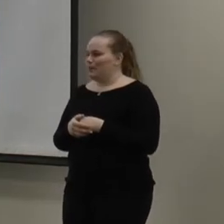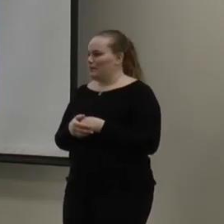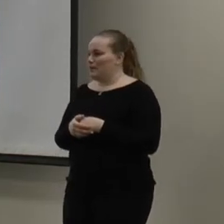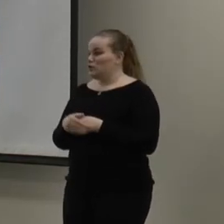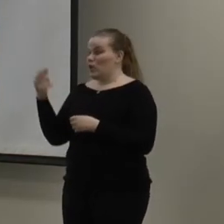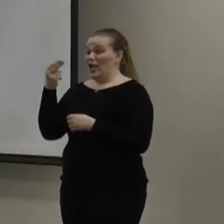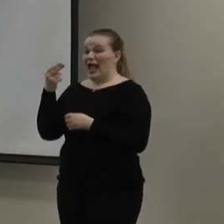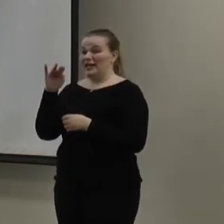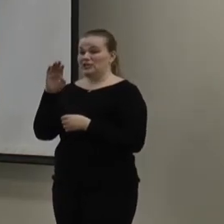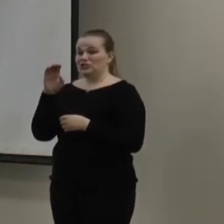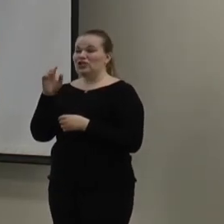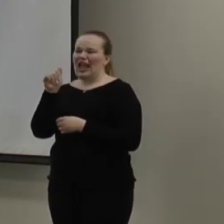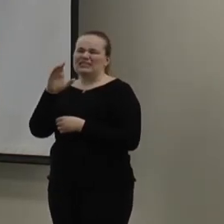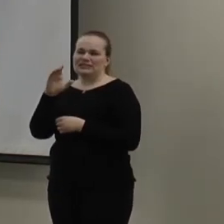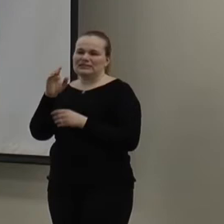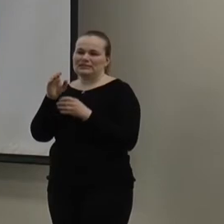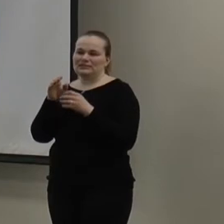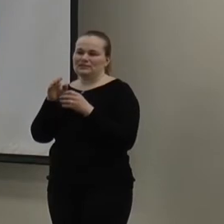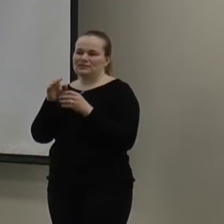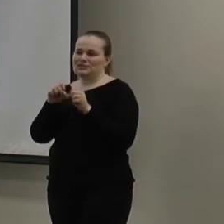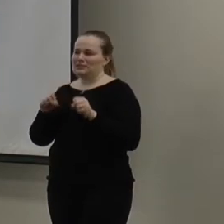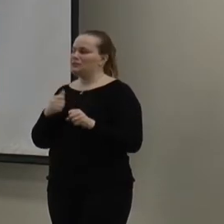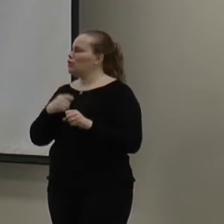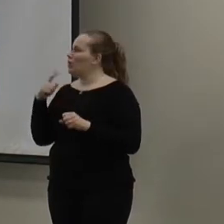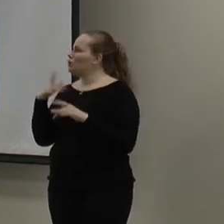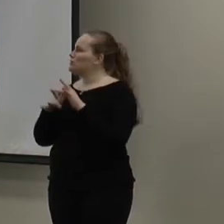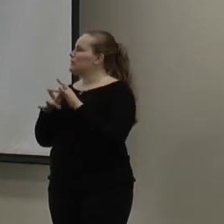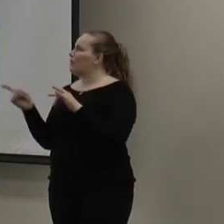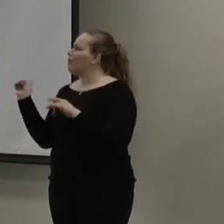your HVAC components. Alright, these things are supposed to scare.